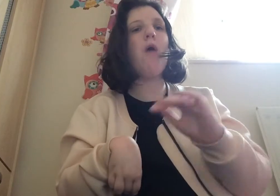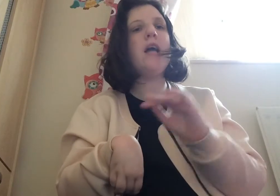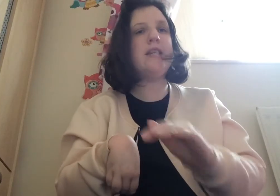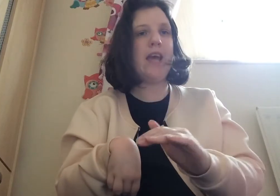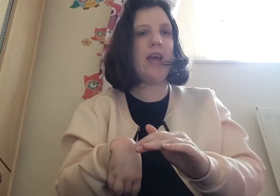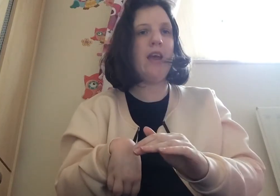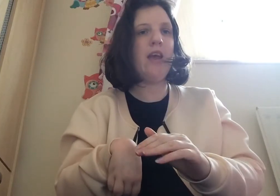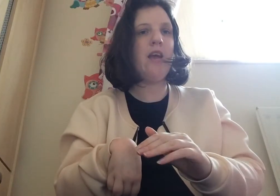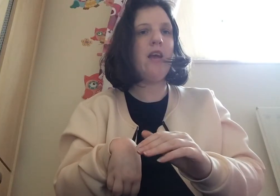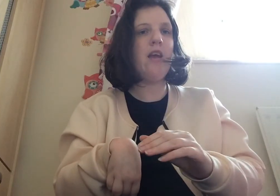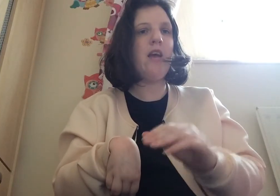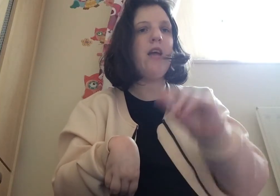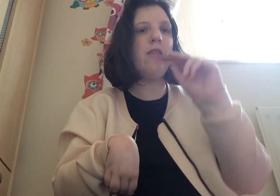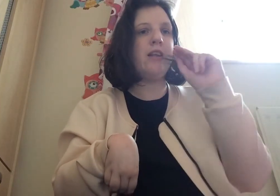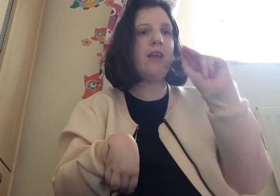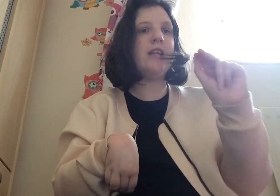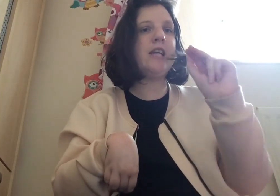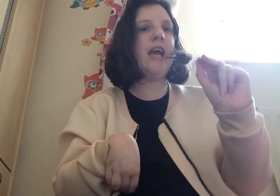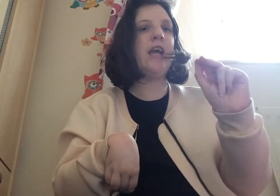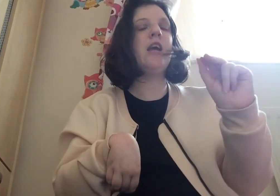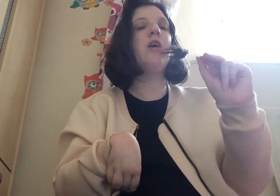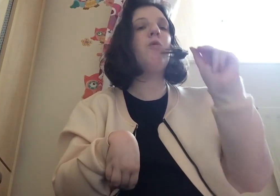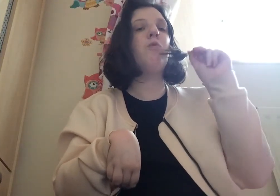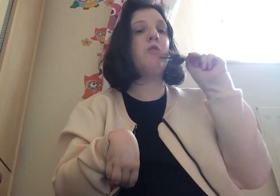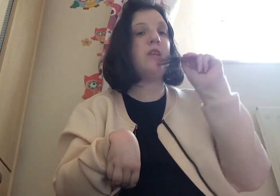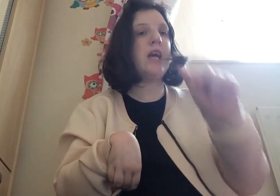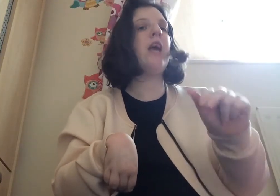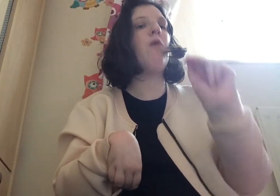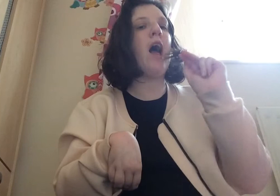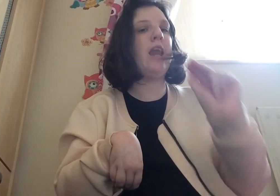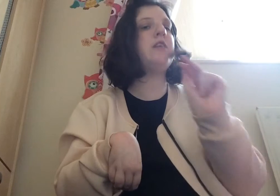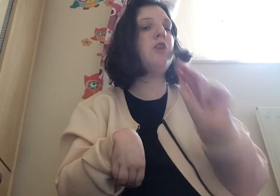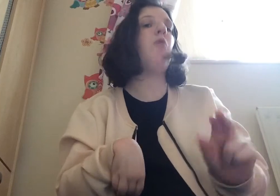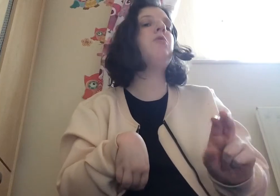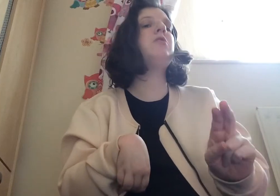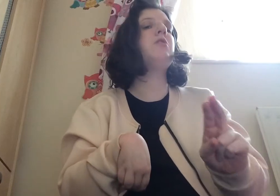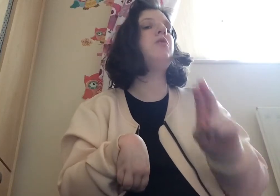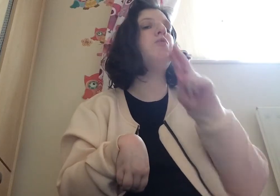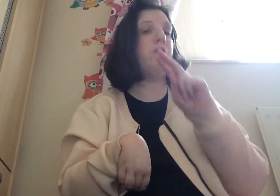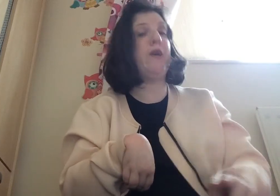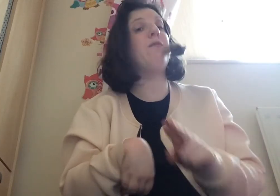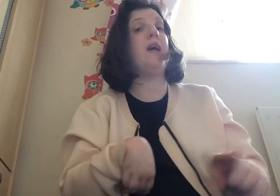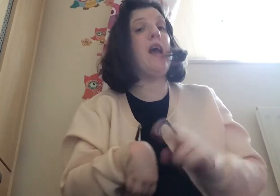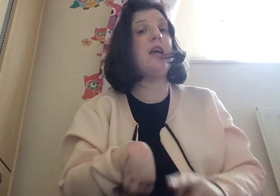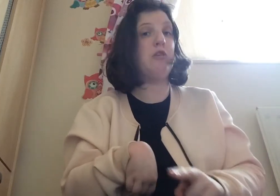idea that that day was the day where alice noakes would become my idol